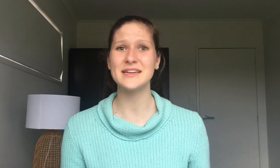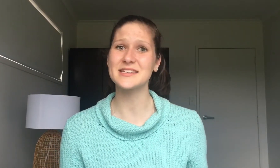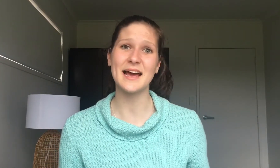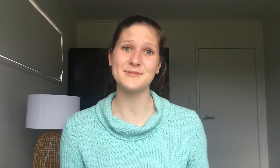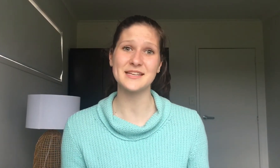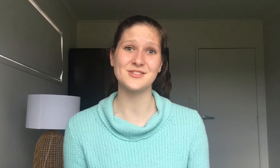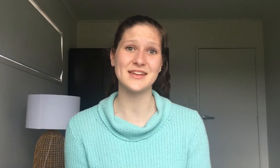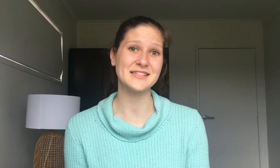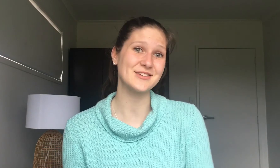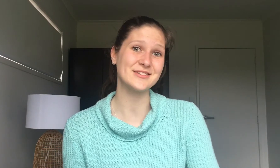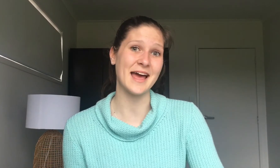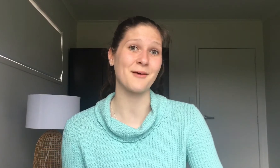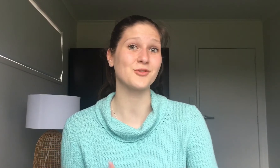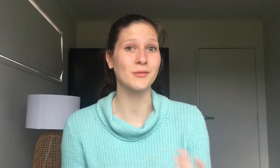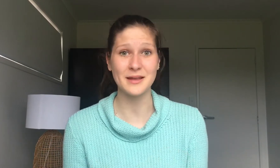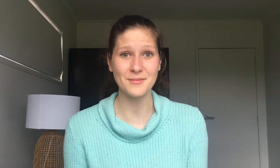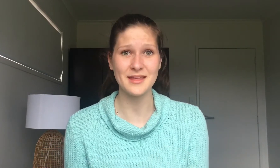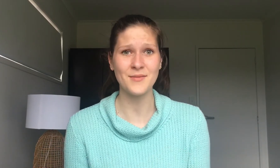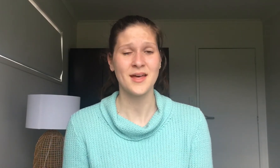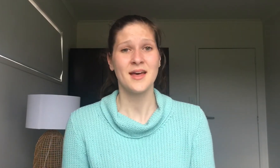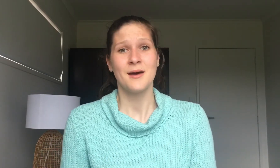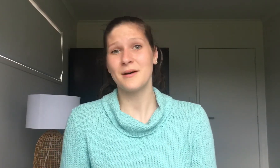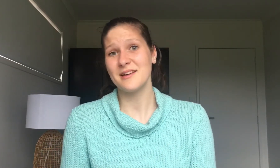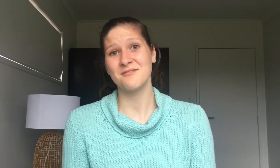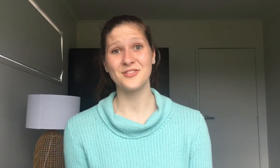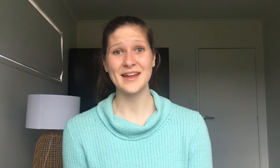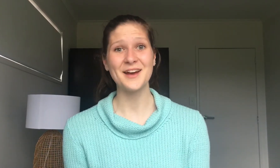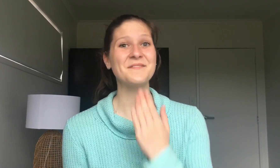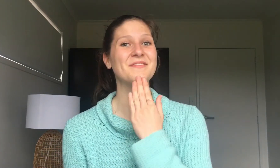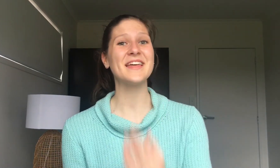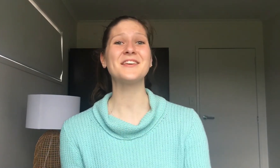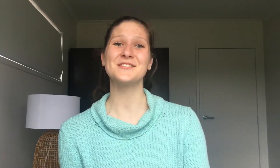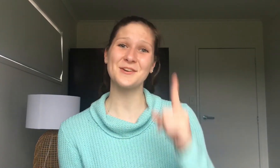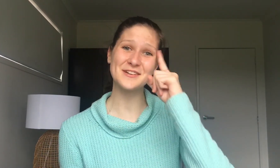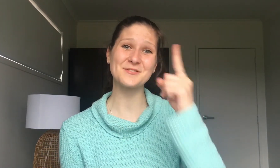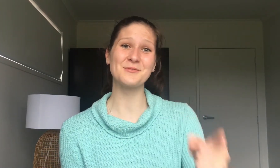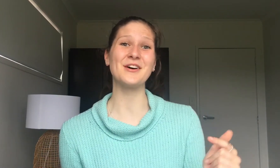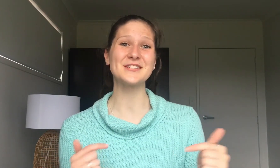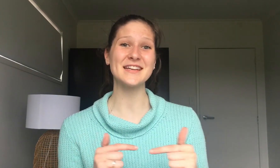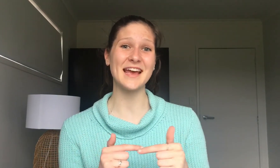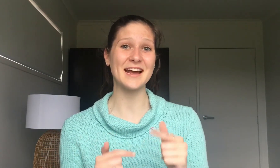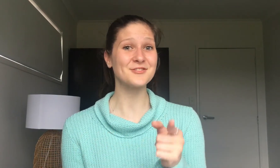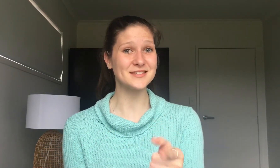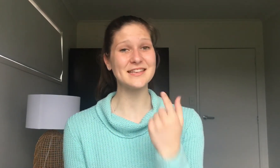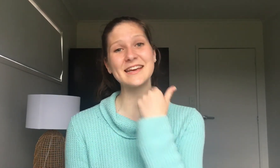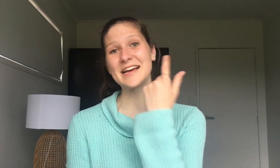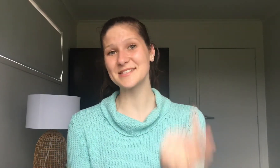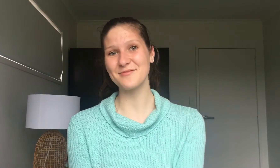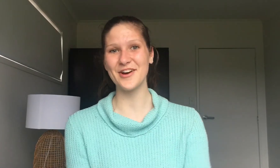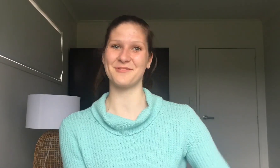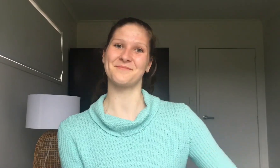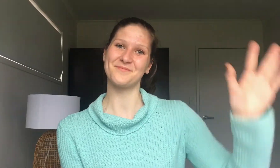times as you need to to help you remember them. But for now thank you so much for watching and I will see you guys tomorrow. Bye!